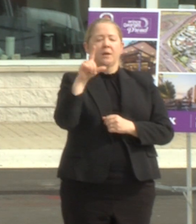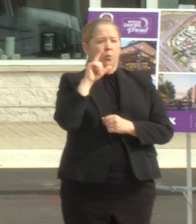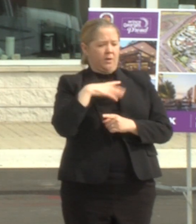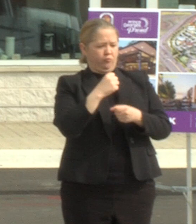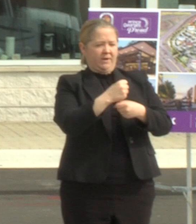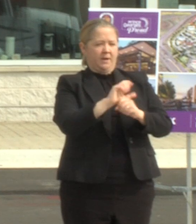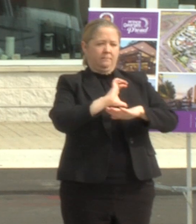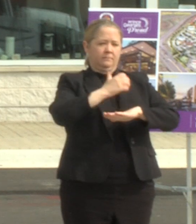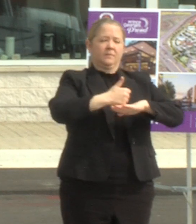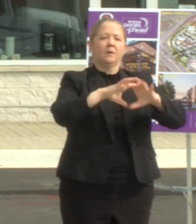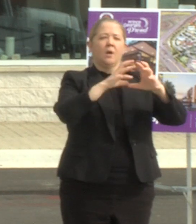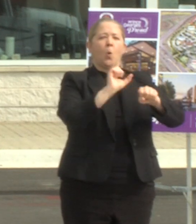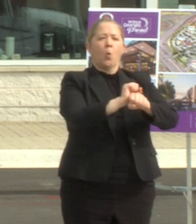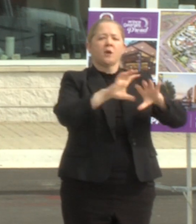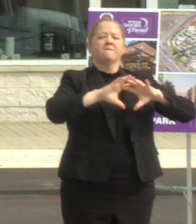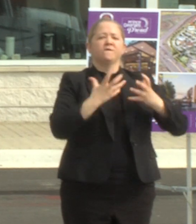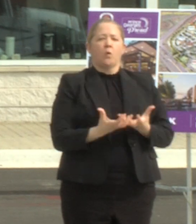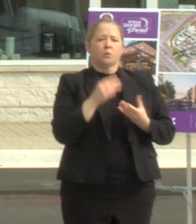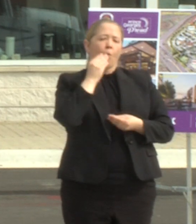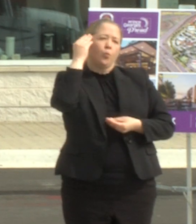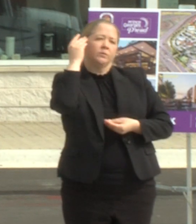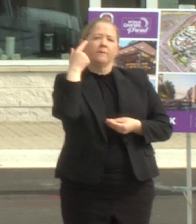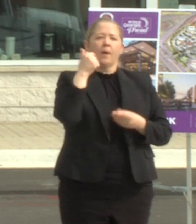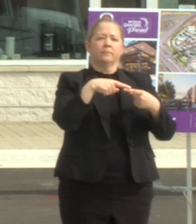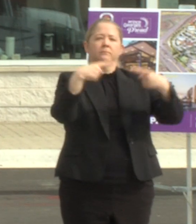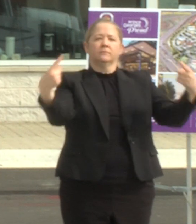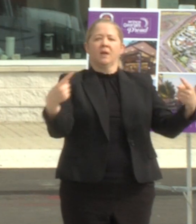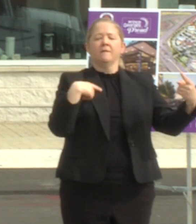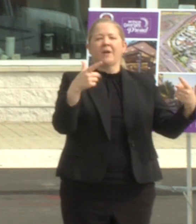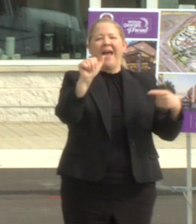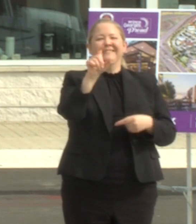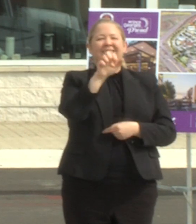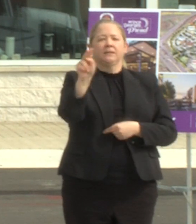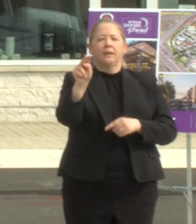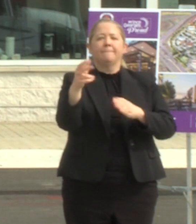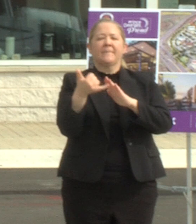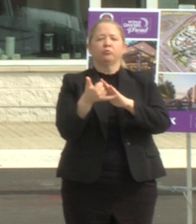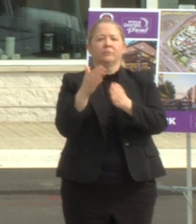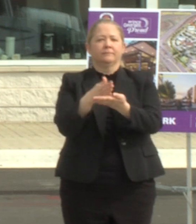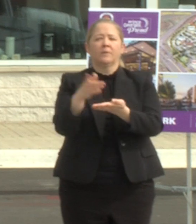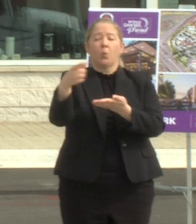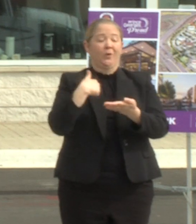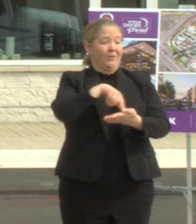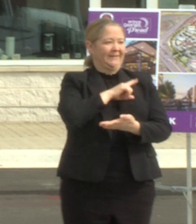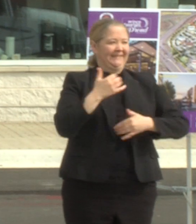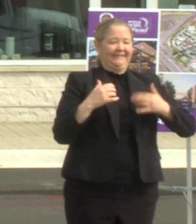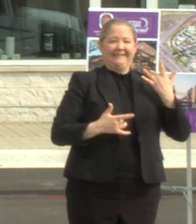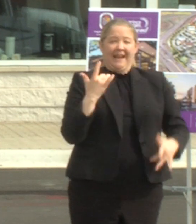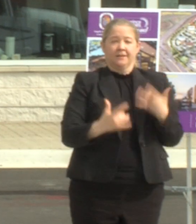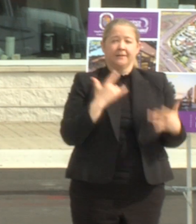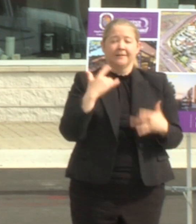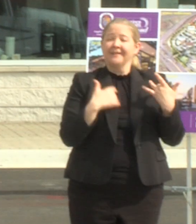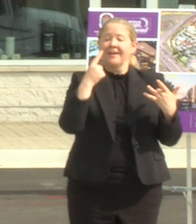fam workforce homes for families across the street from the addison row metro station we were excited because this is an opportunity to connect